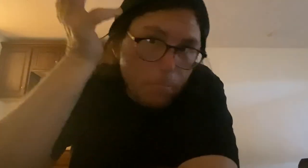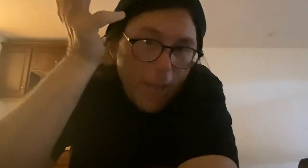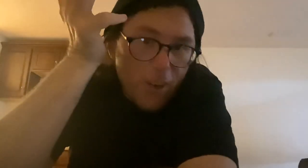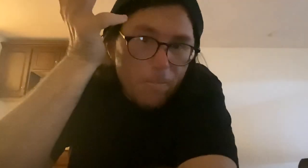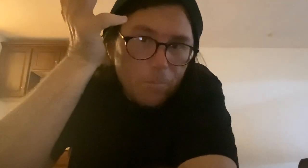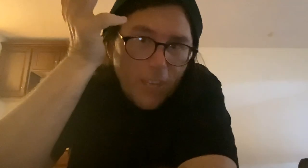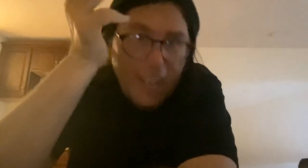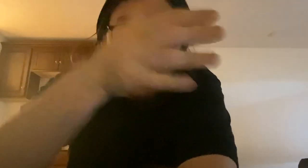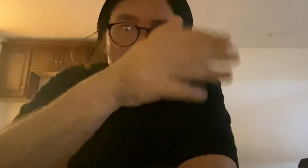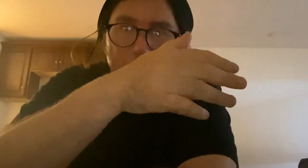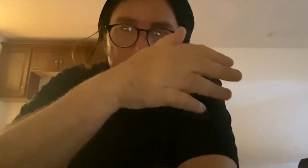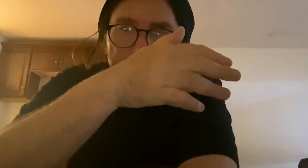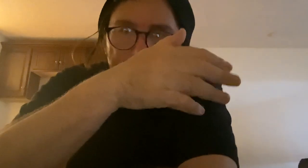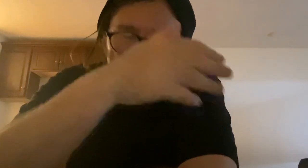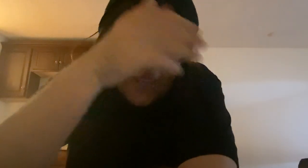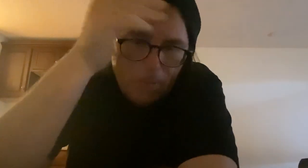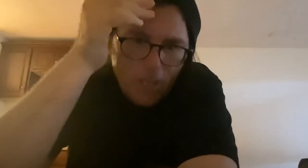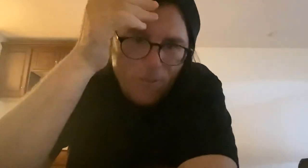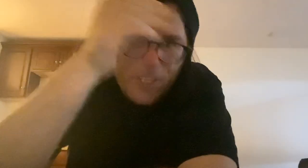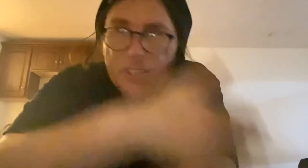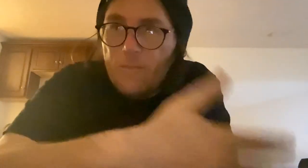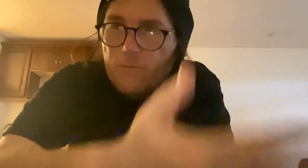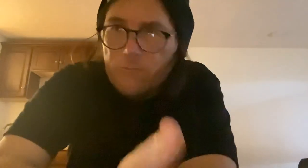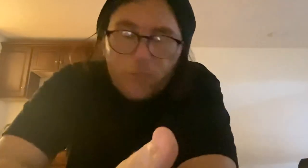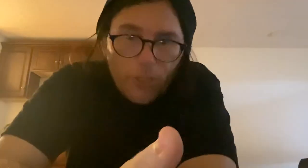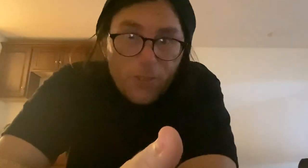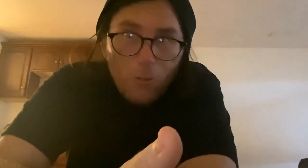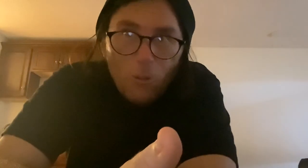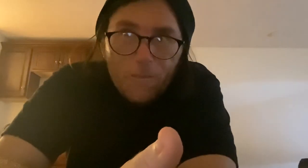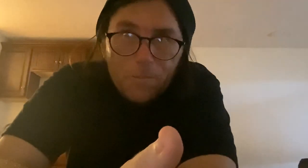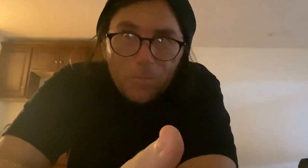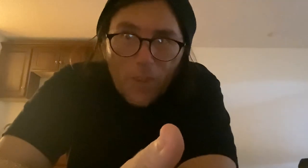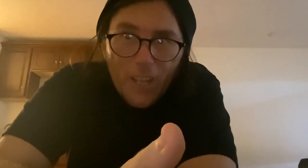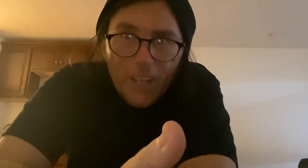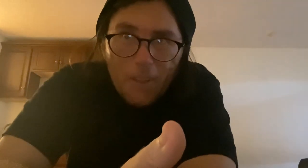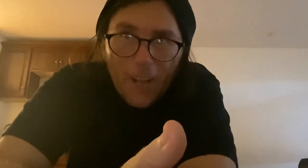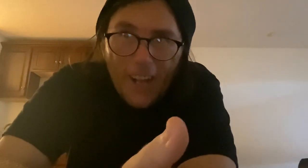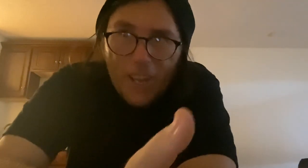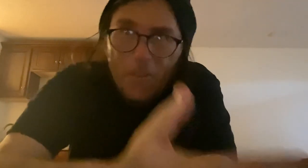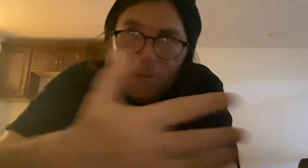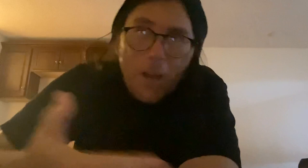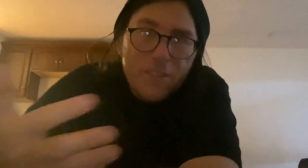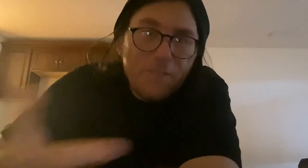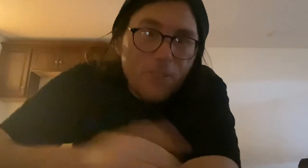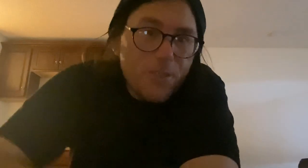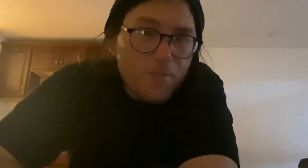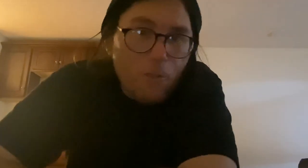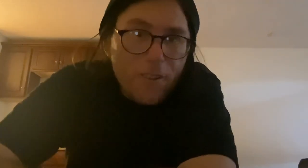better. I can see that it can be used as a good tool. You know, the positive use is for it,